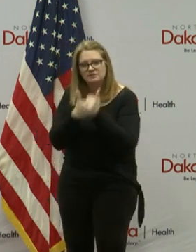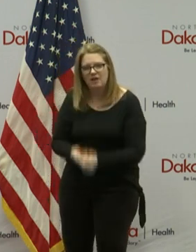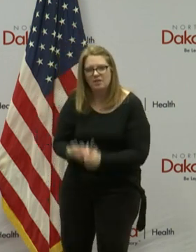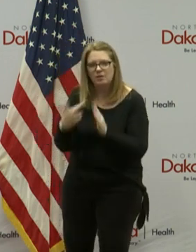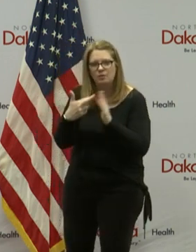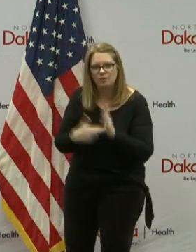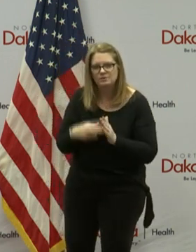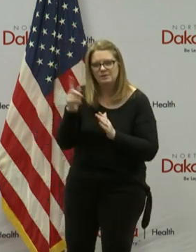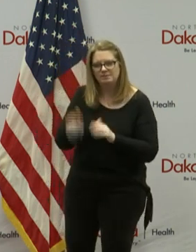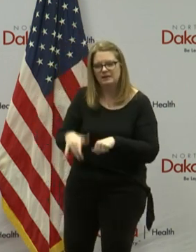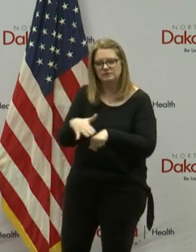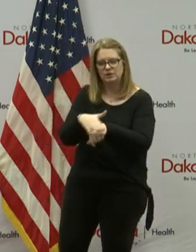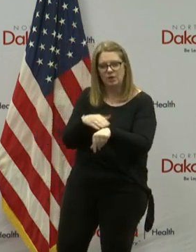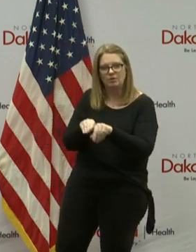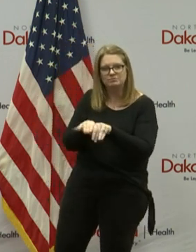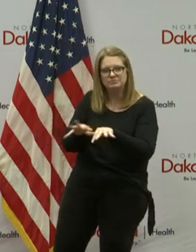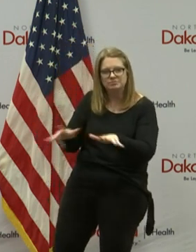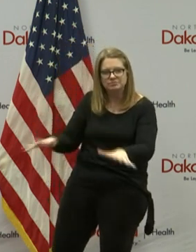spread of this virus.